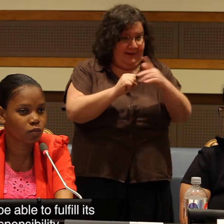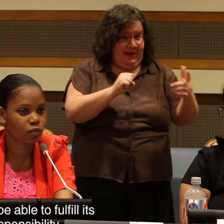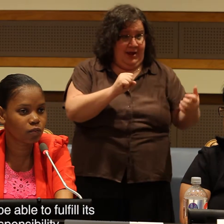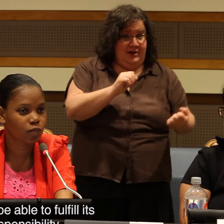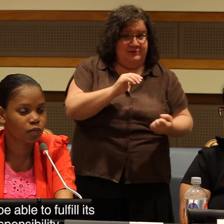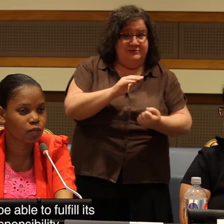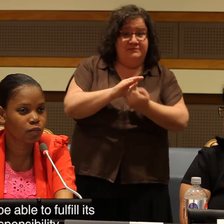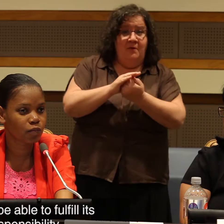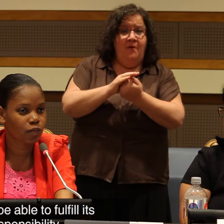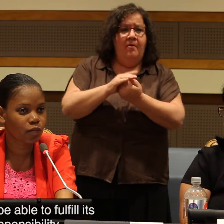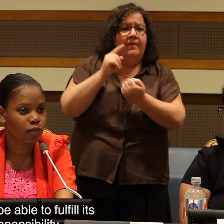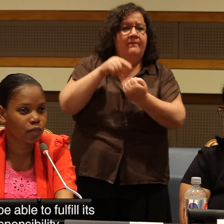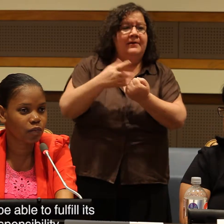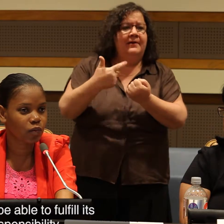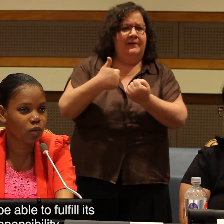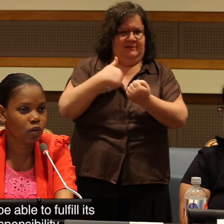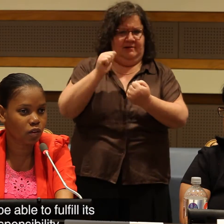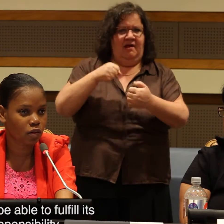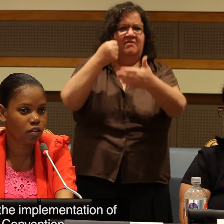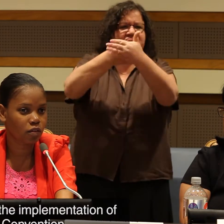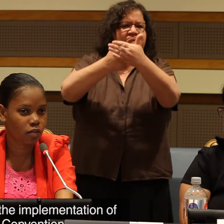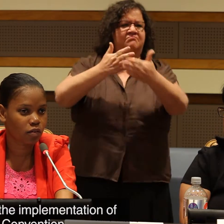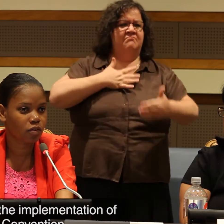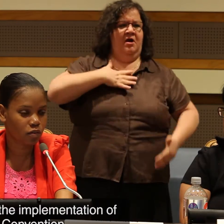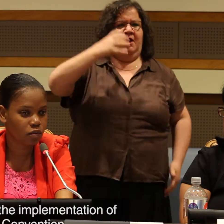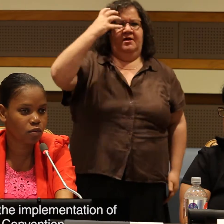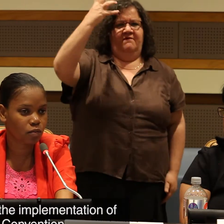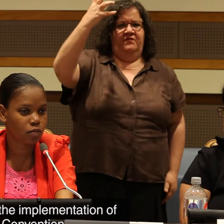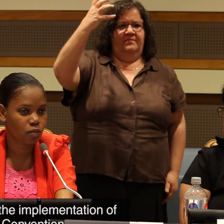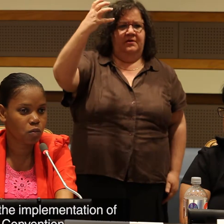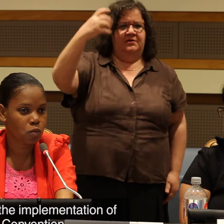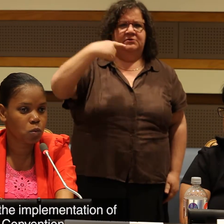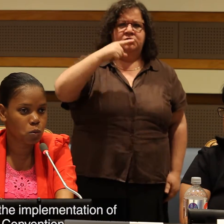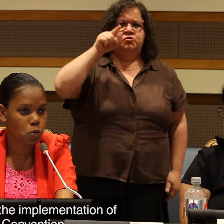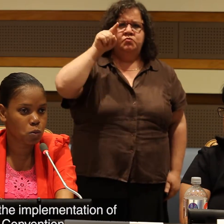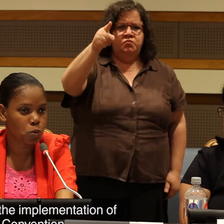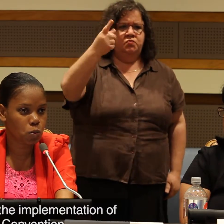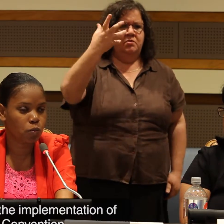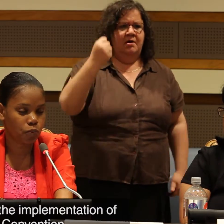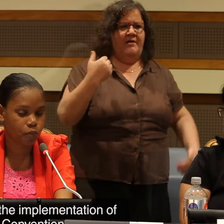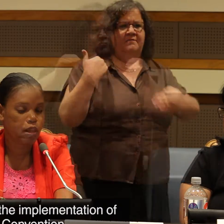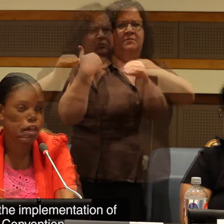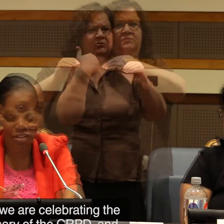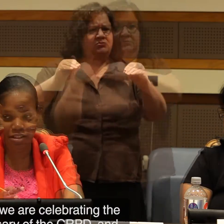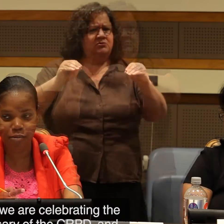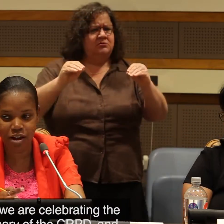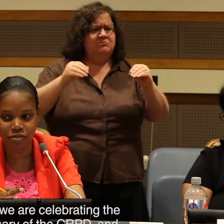fulfill its responsibility as regard to the implementation of the convention.